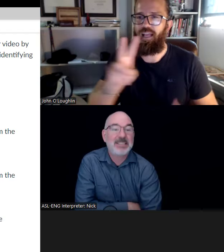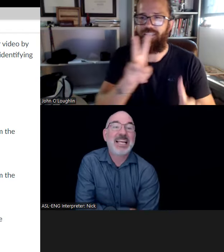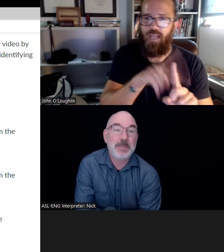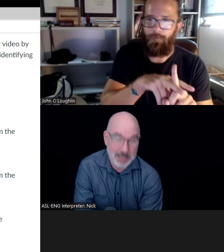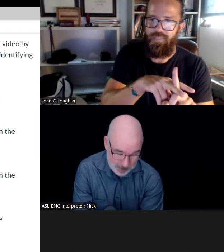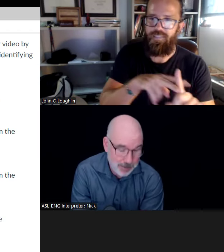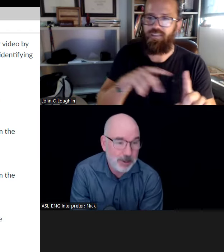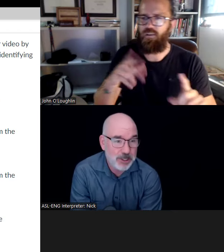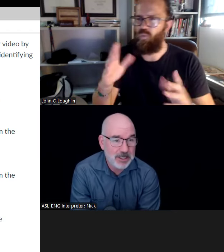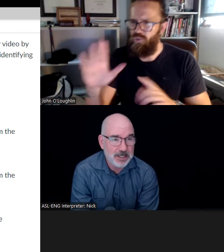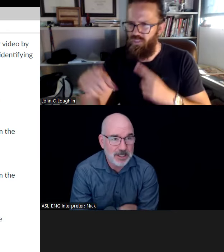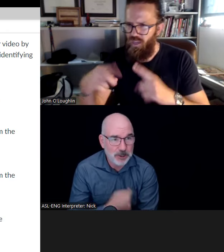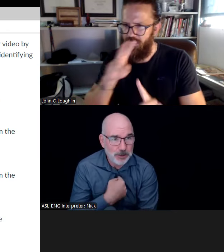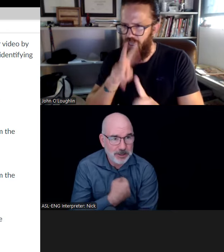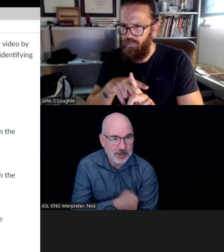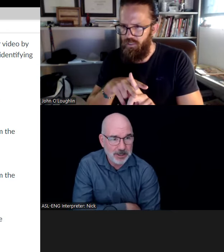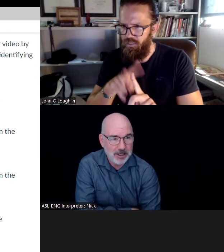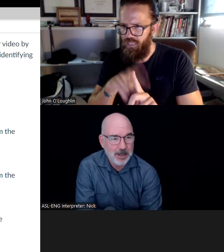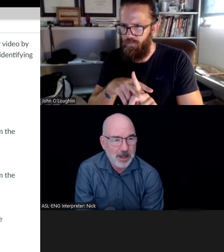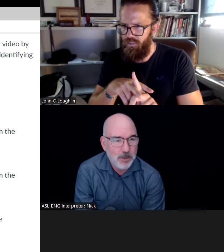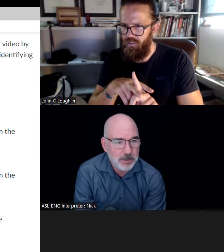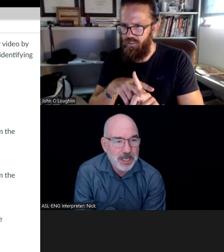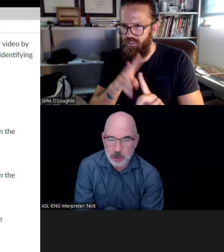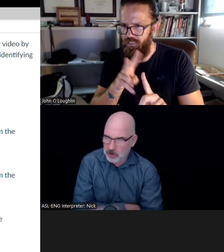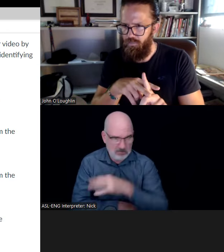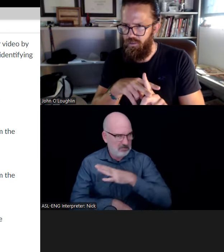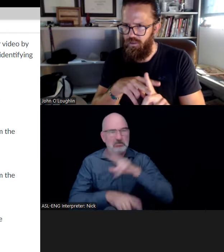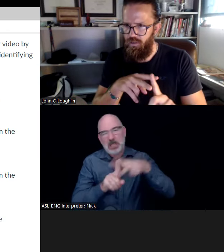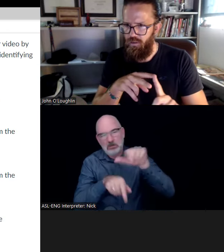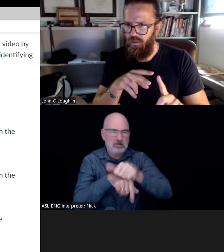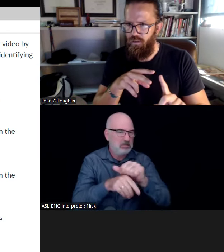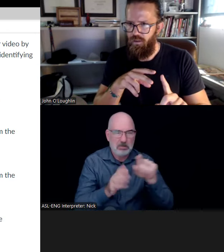assignment. My apologies. This is the interpreters. I wasn't making sure.